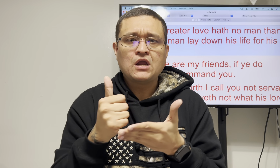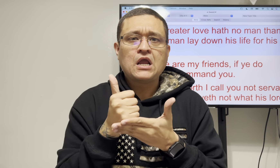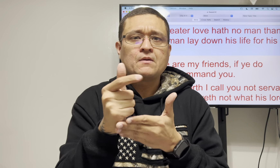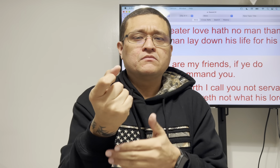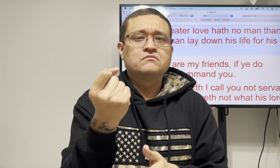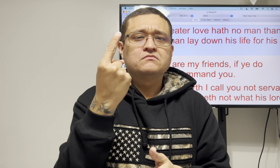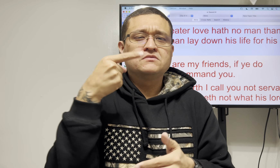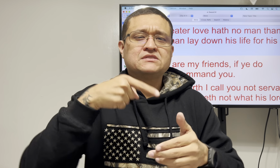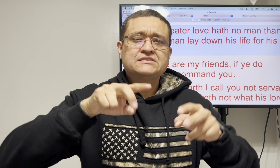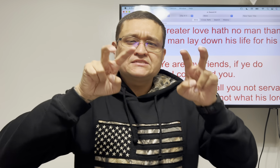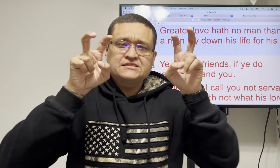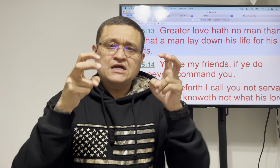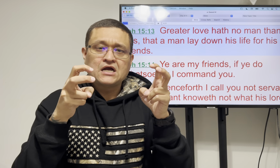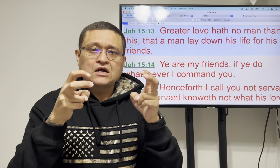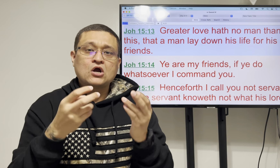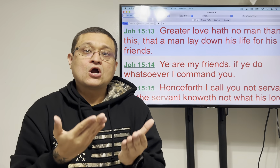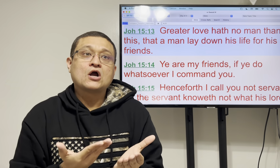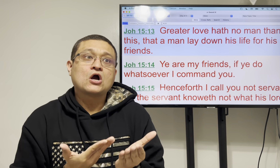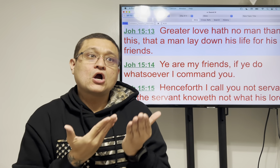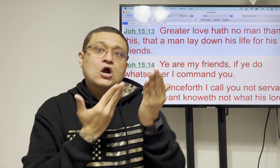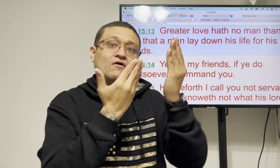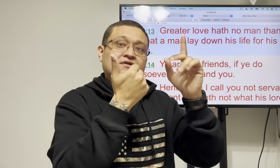we'll connect different verses to help you understand